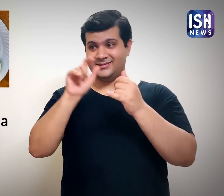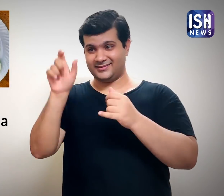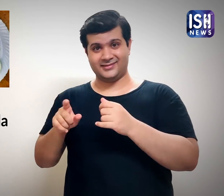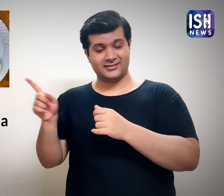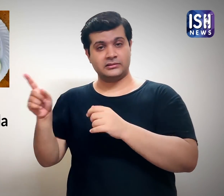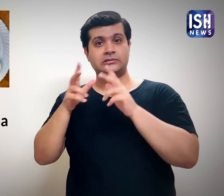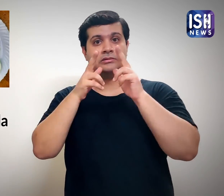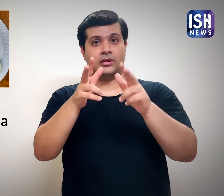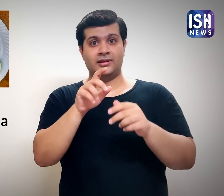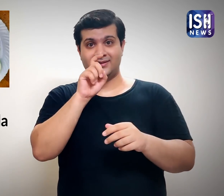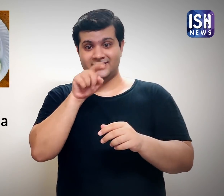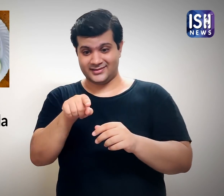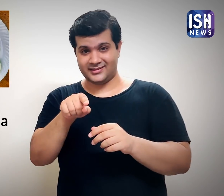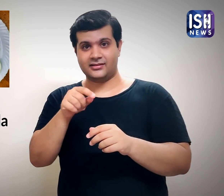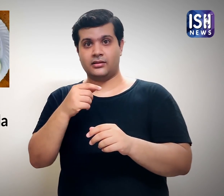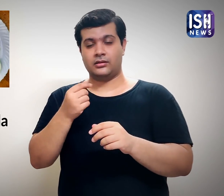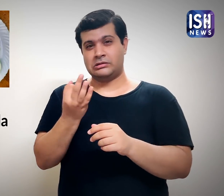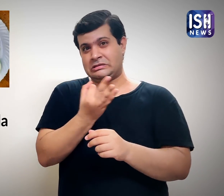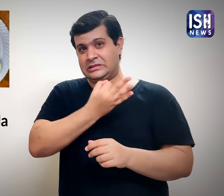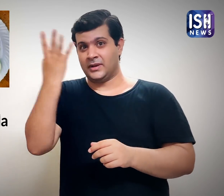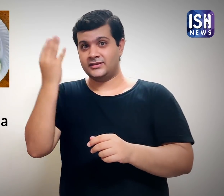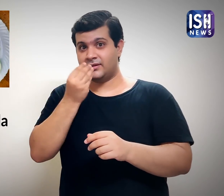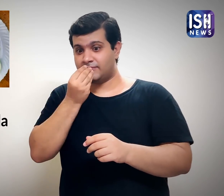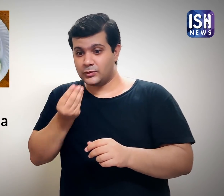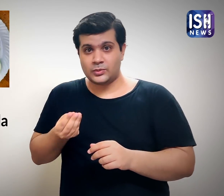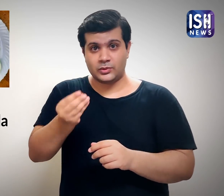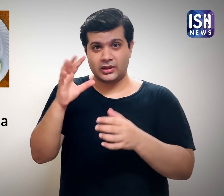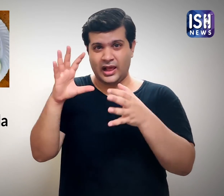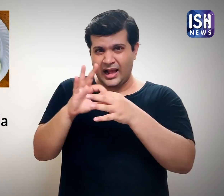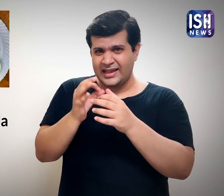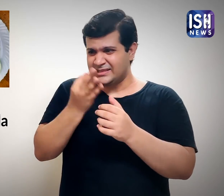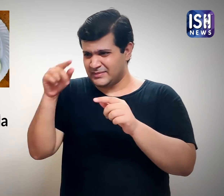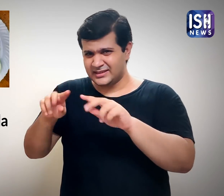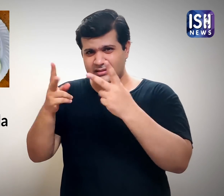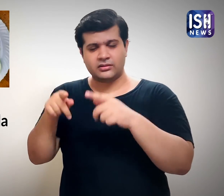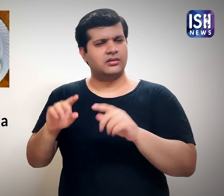Shihabuddin had said that he has not fed anything special to the hens. 10.